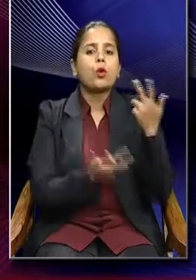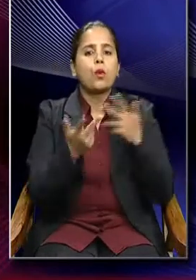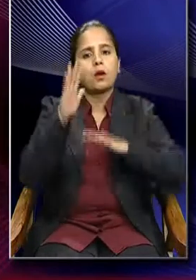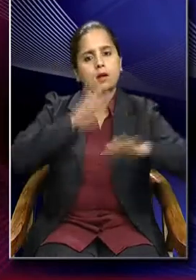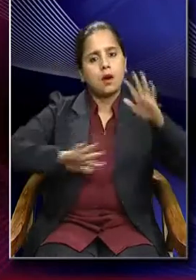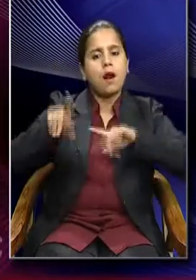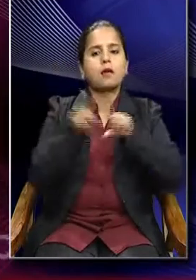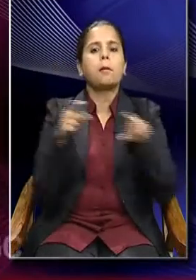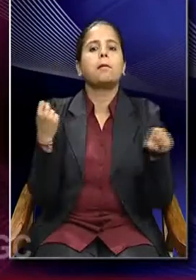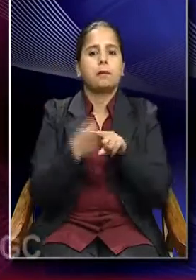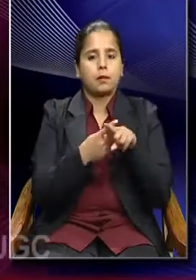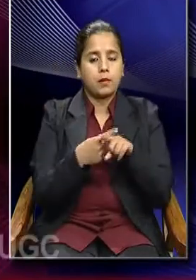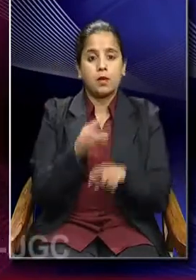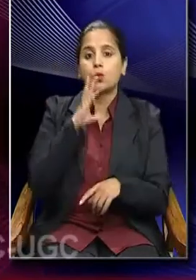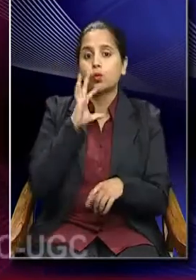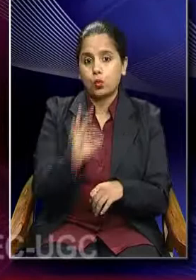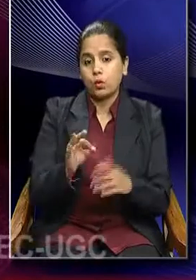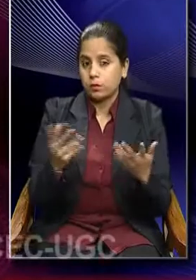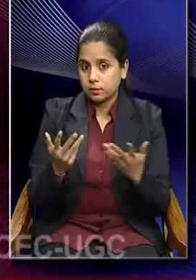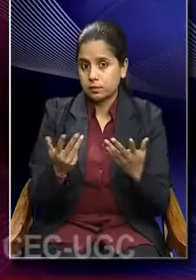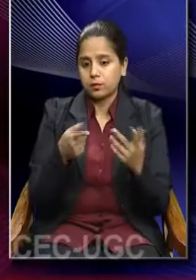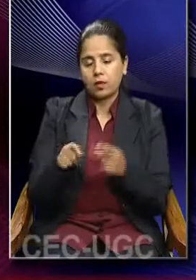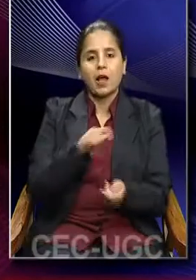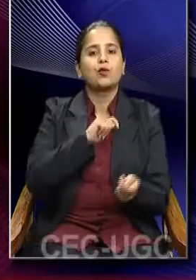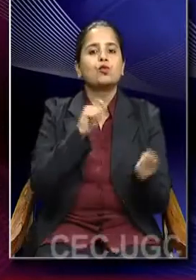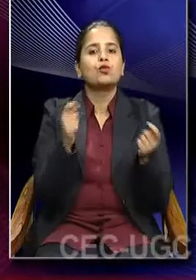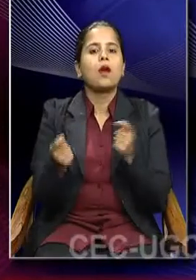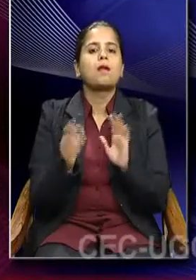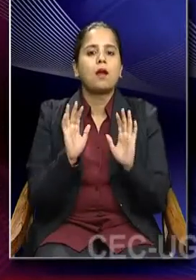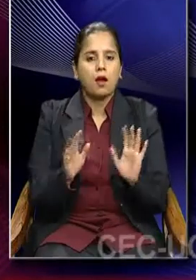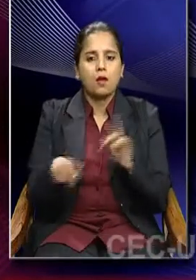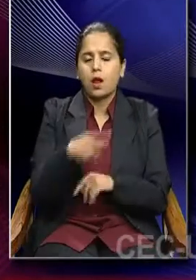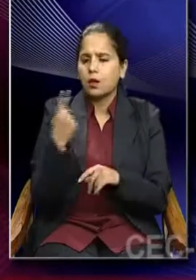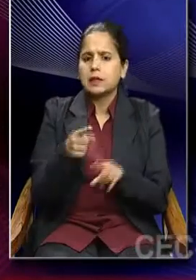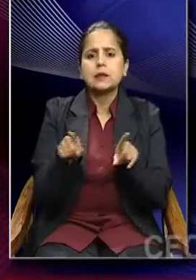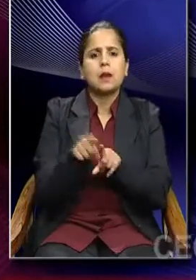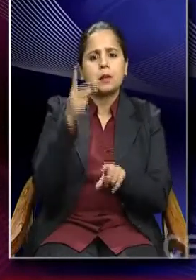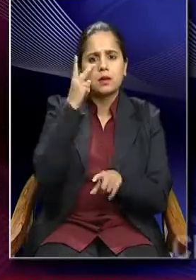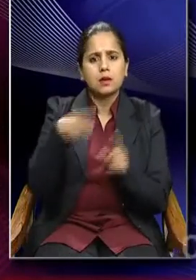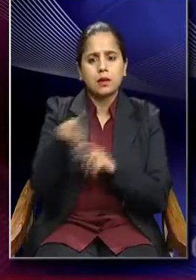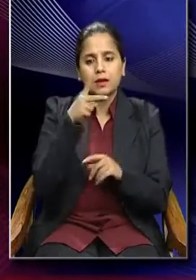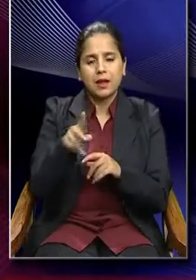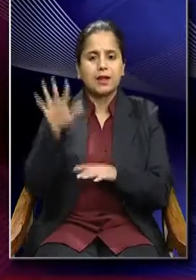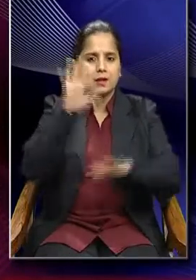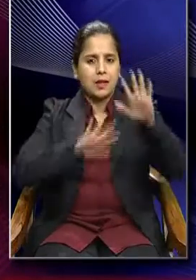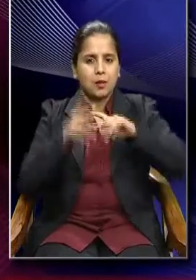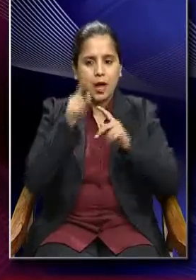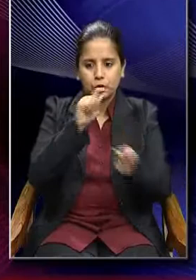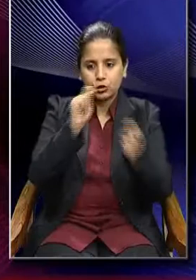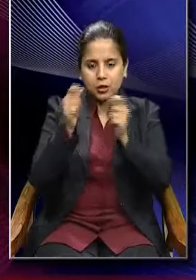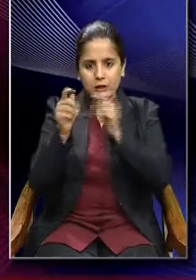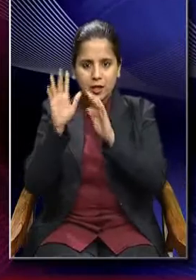part. So, reality is changing just as the scenes of a drama changes.